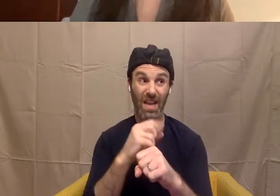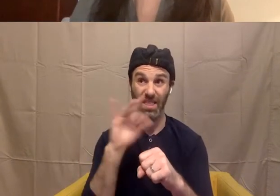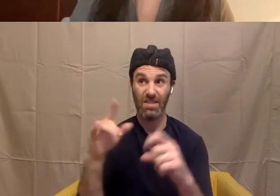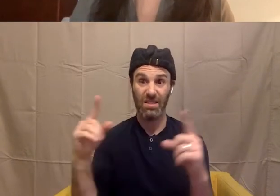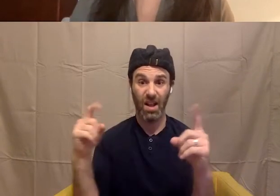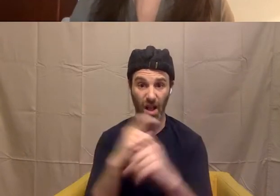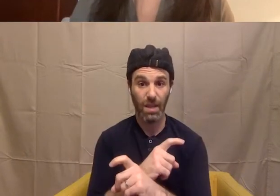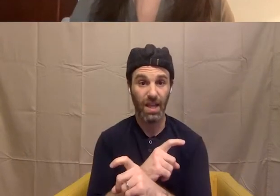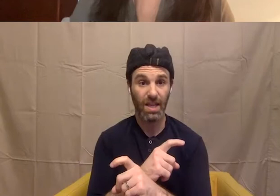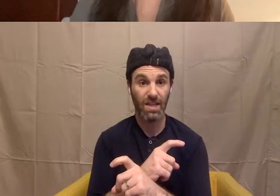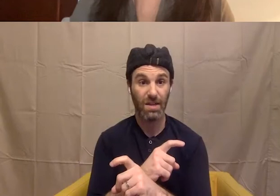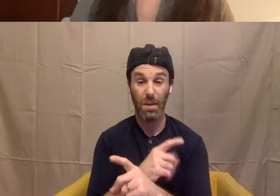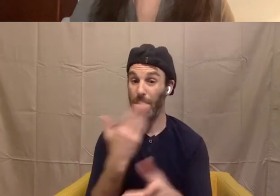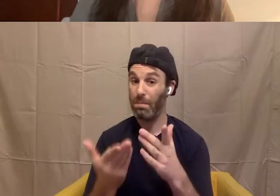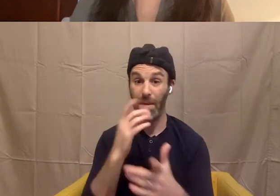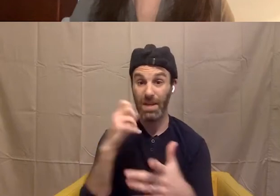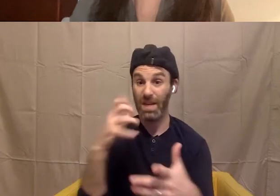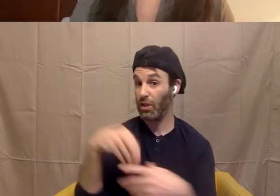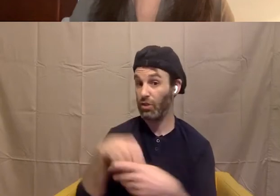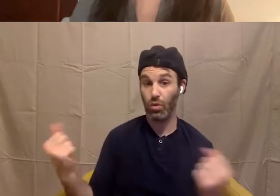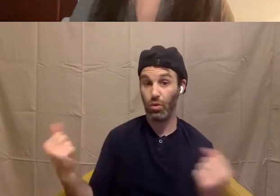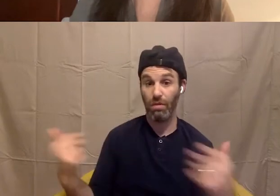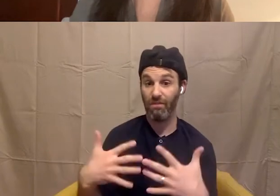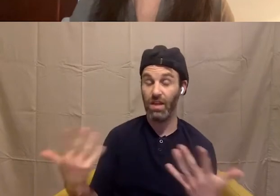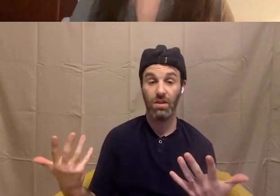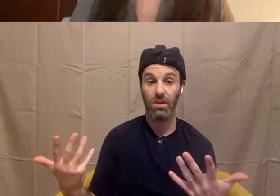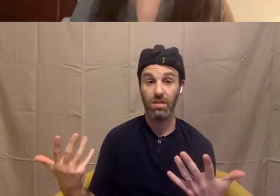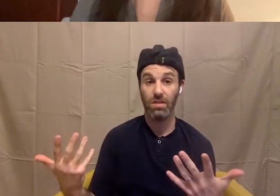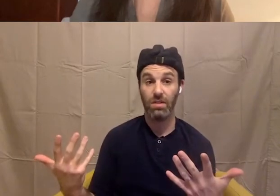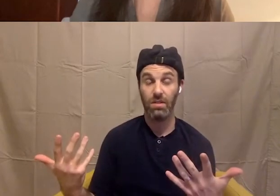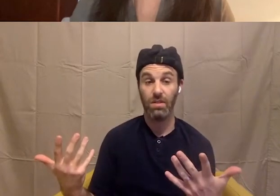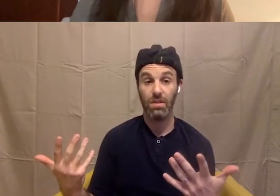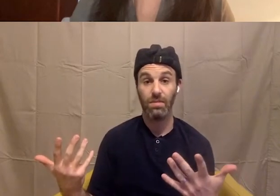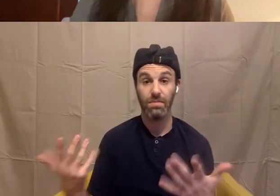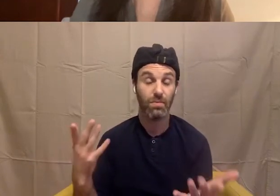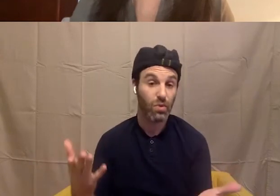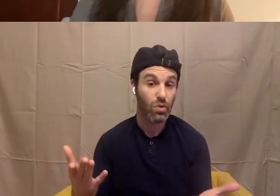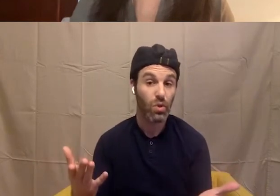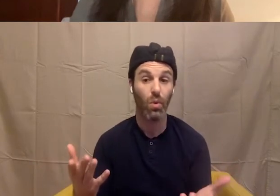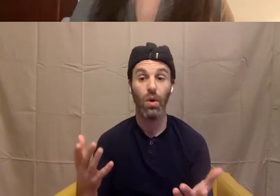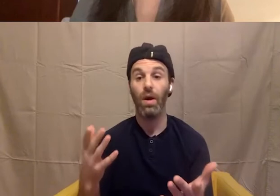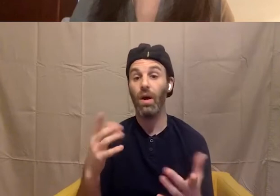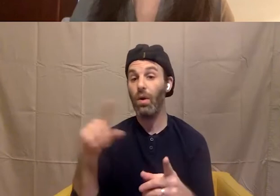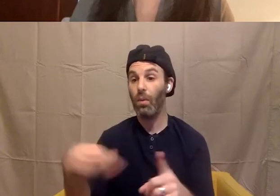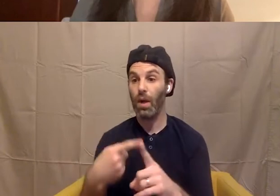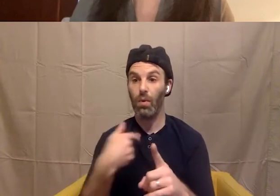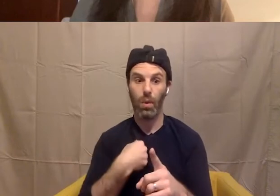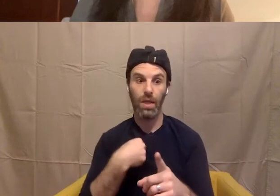might not actually include fear always. And so when we make it into this kind of like horror film, scary thing, we make